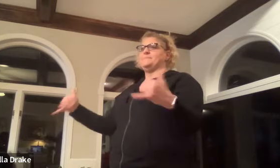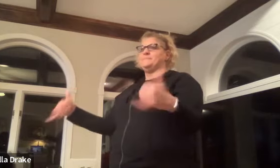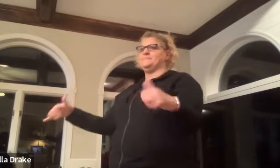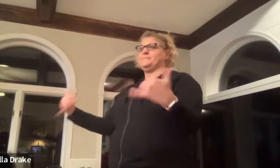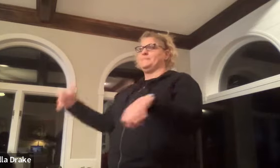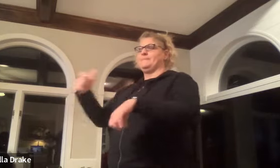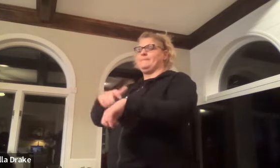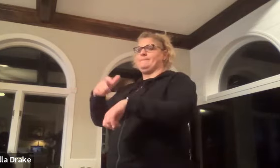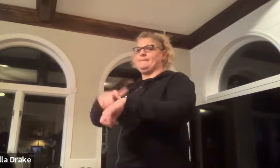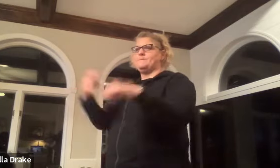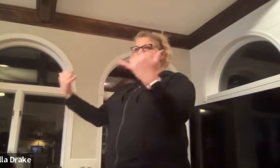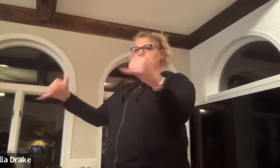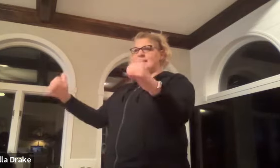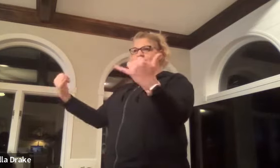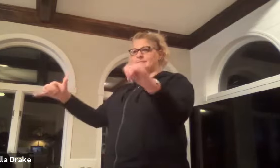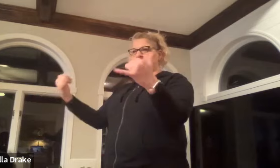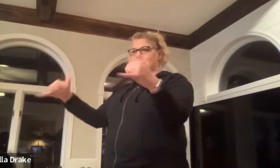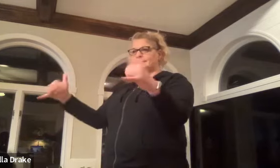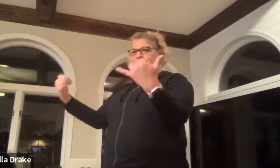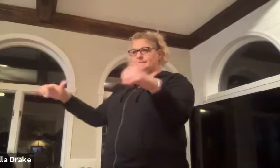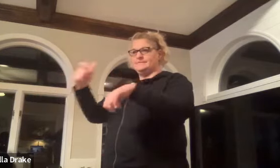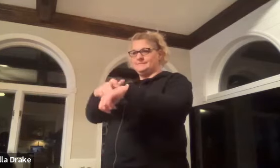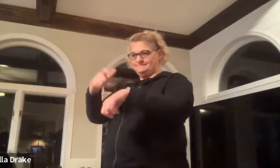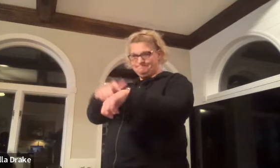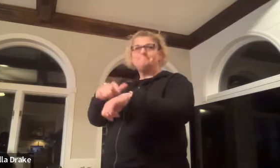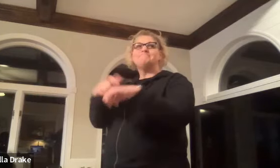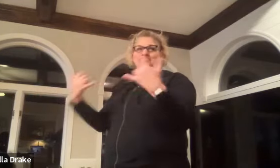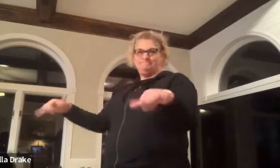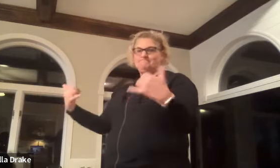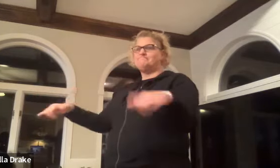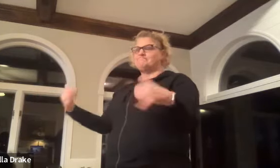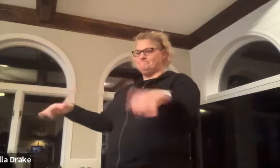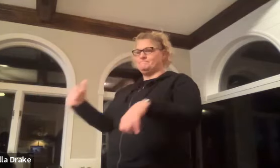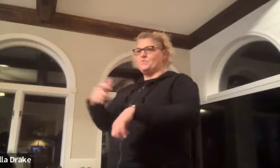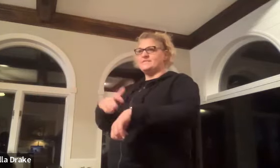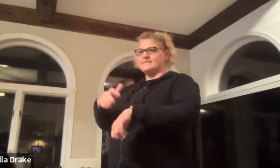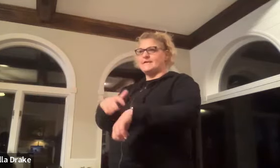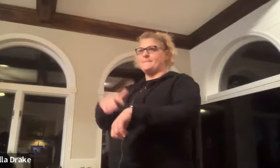play so maybe recess time